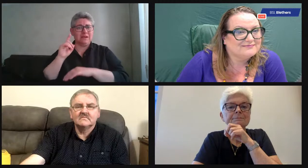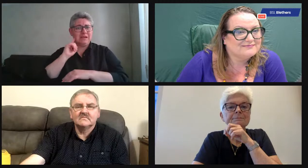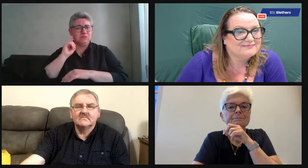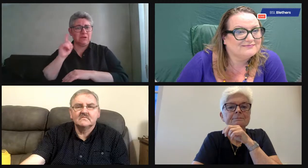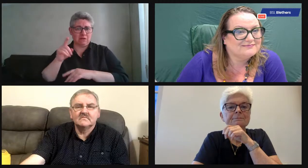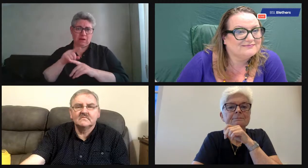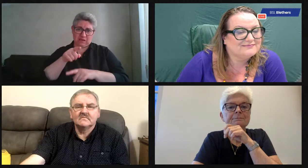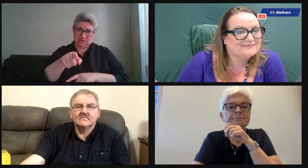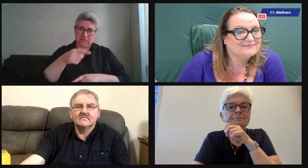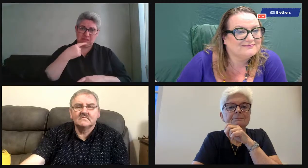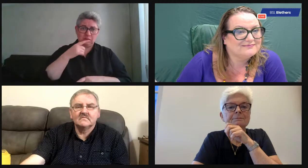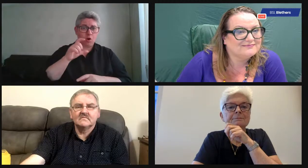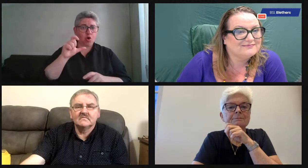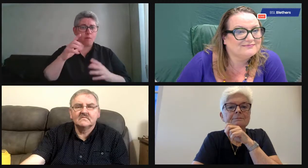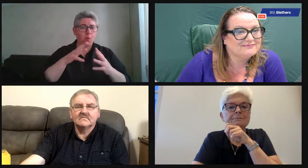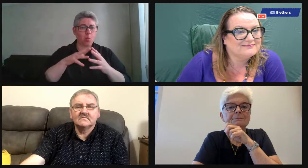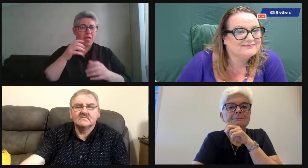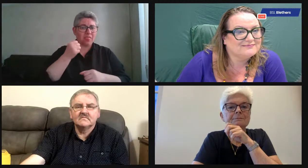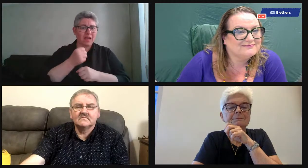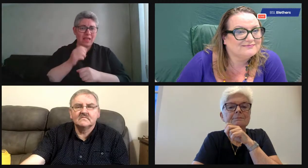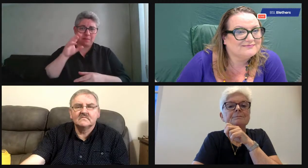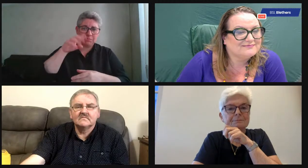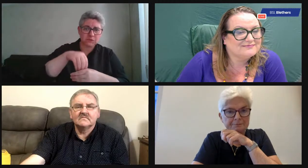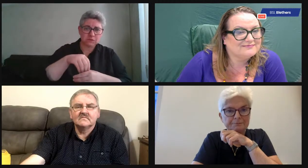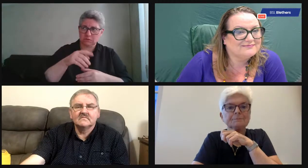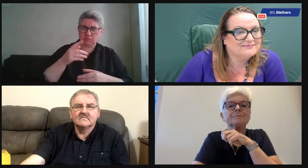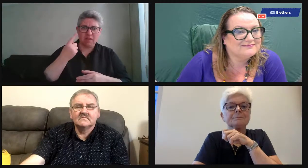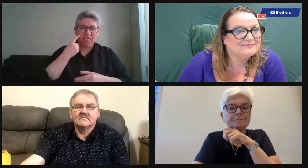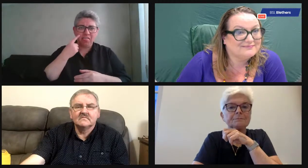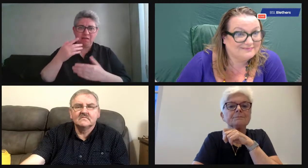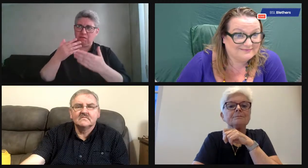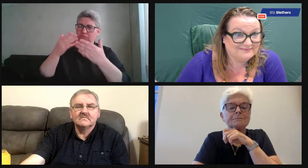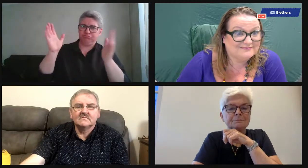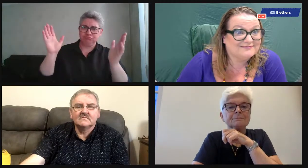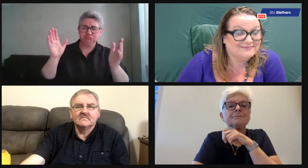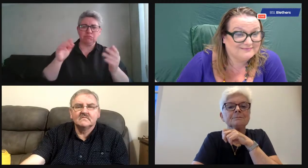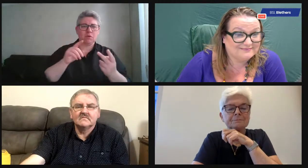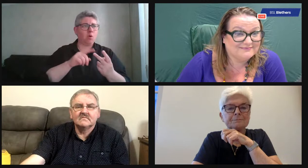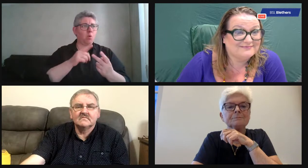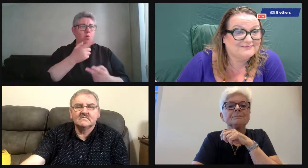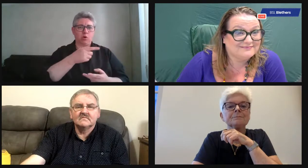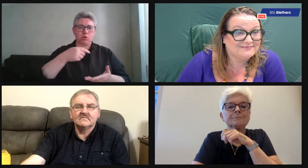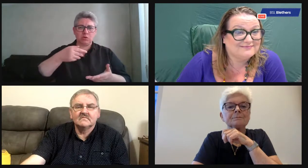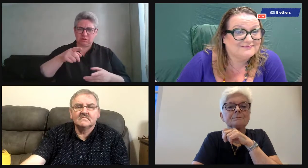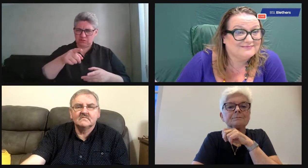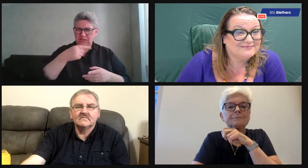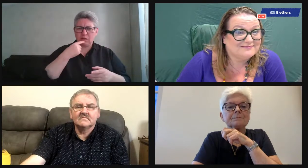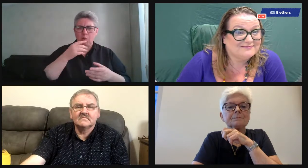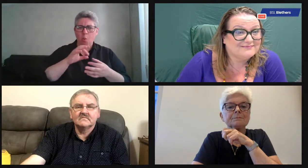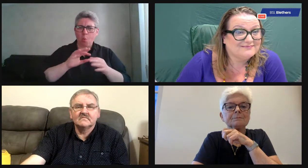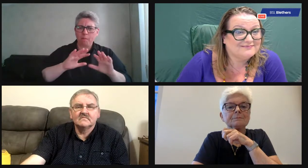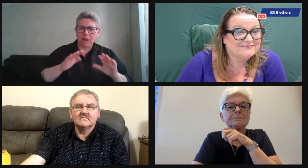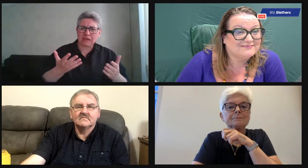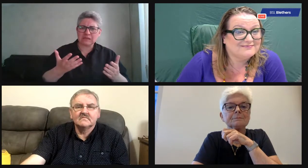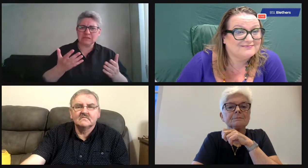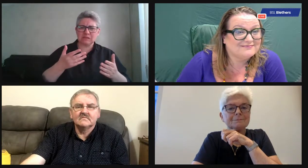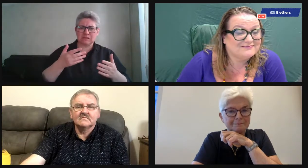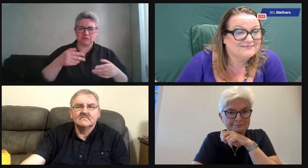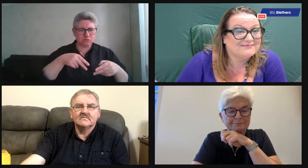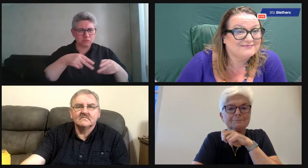identity, isn't it? And especially, as you said, Lillian, you know, it's a good opportunity to show hearing people